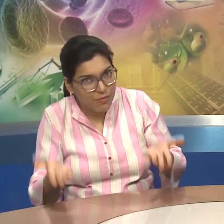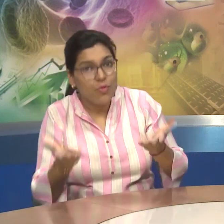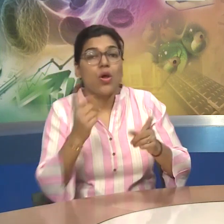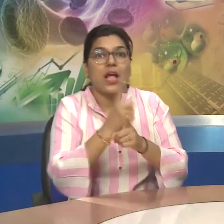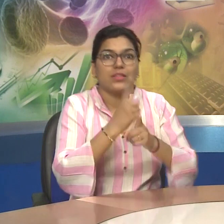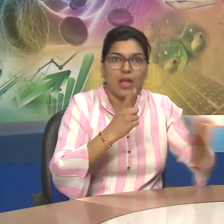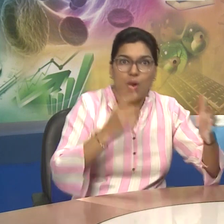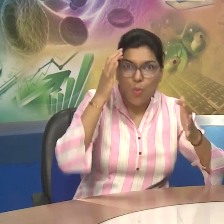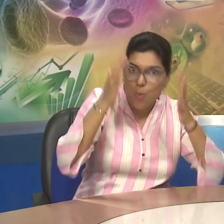Adolescents